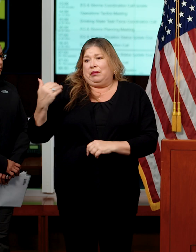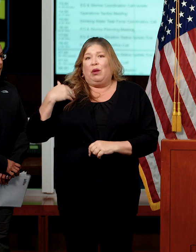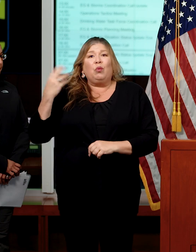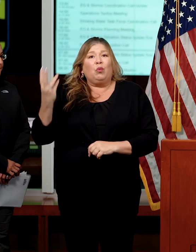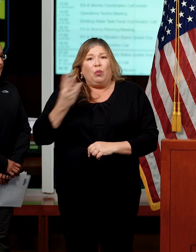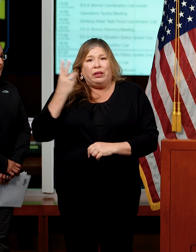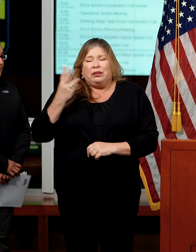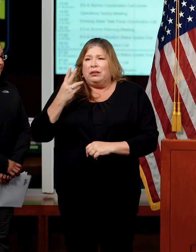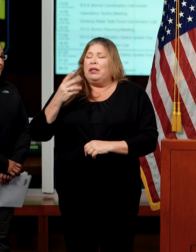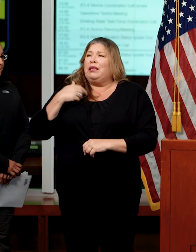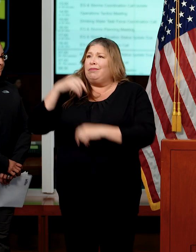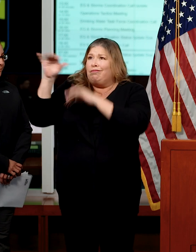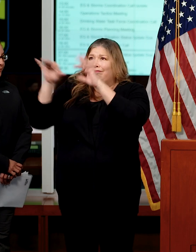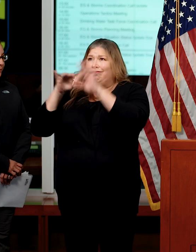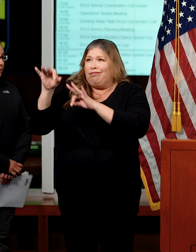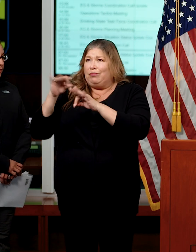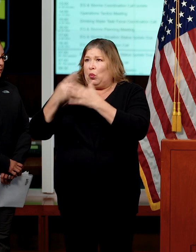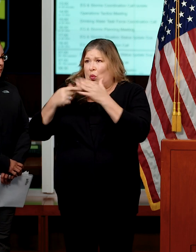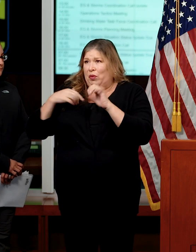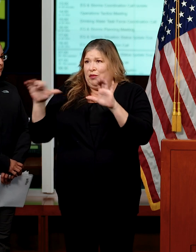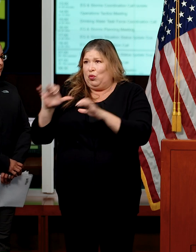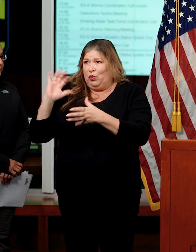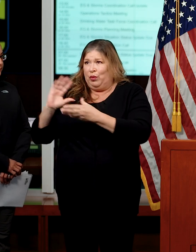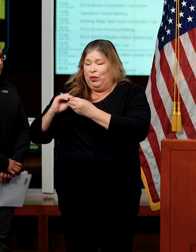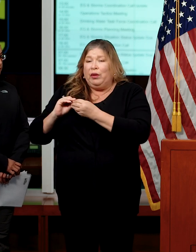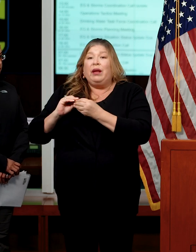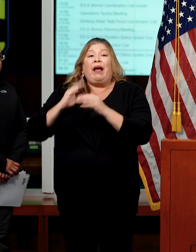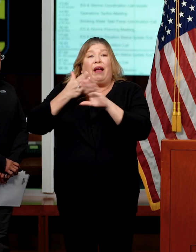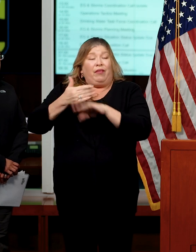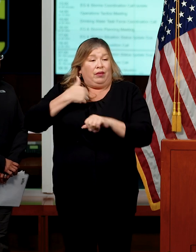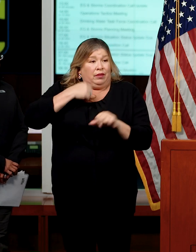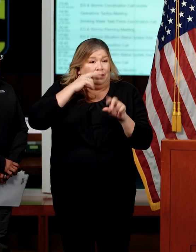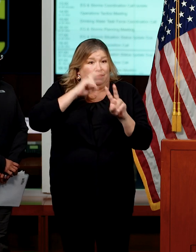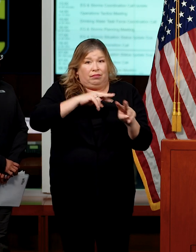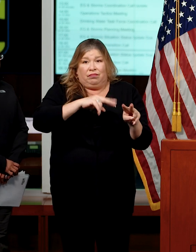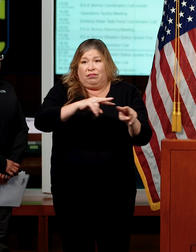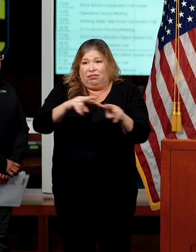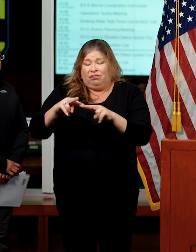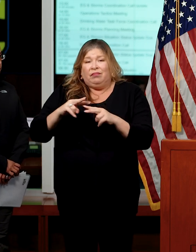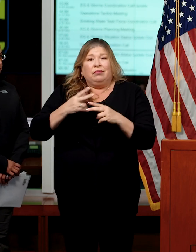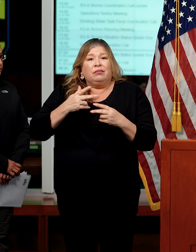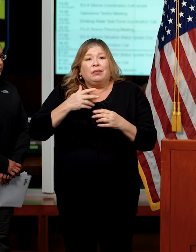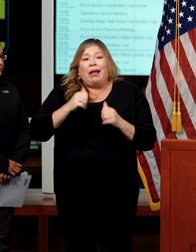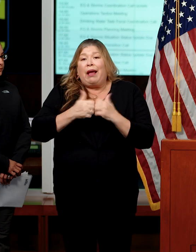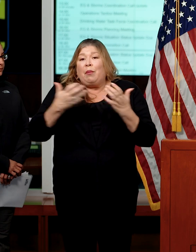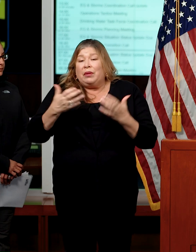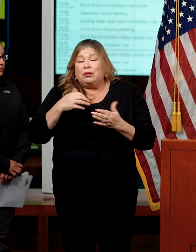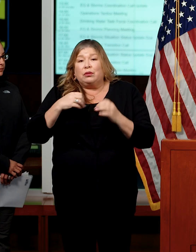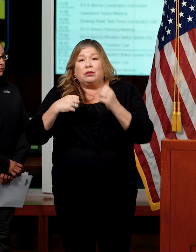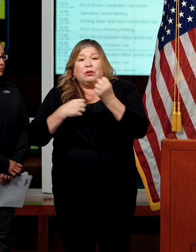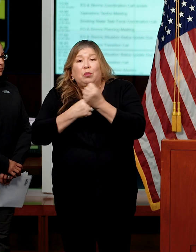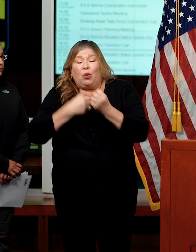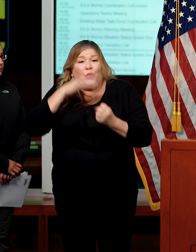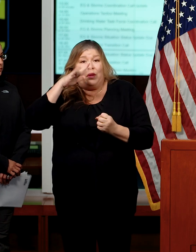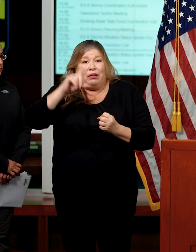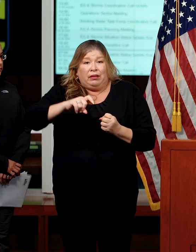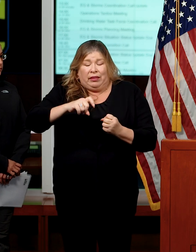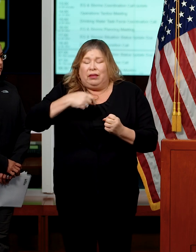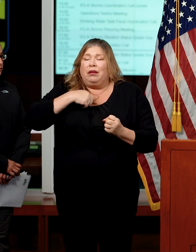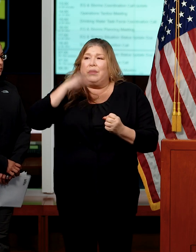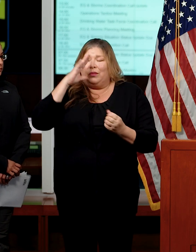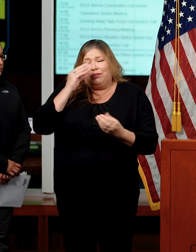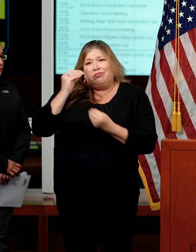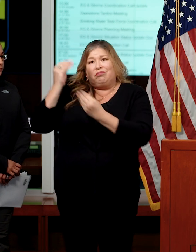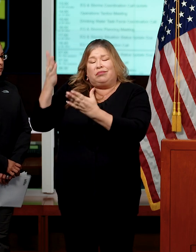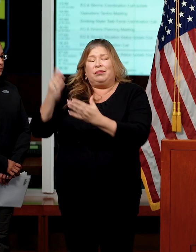state of the operation. And I'll be able to give him an update after my trip here on the level of support that might continue to be needed as the response